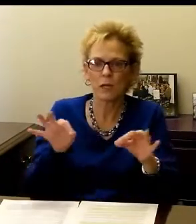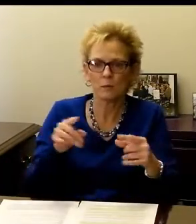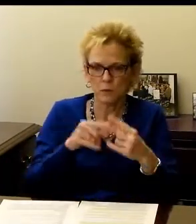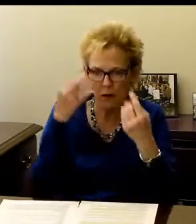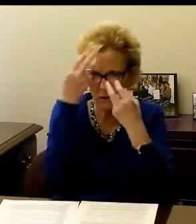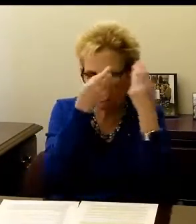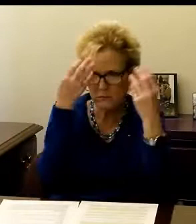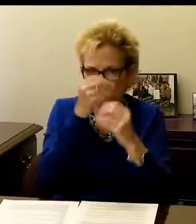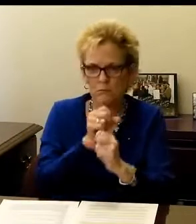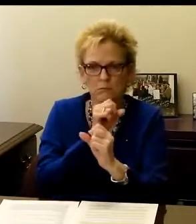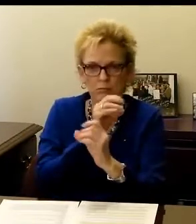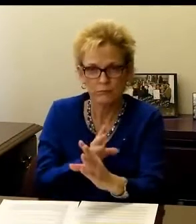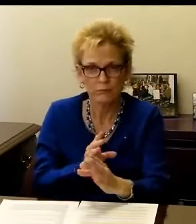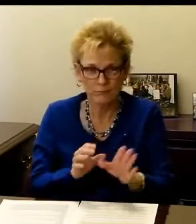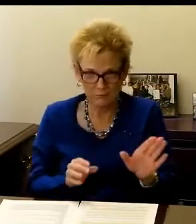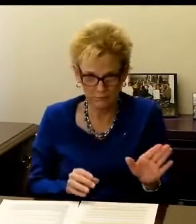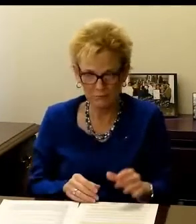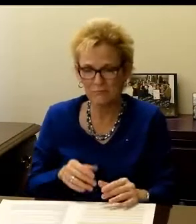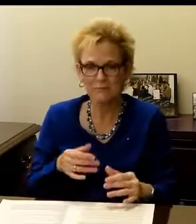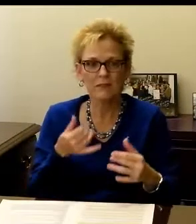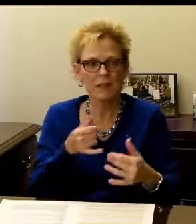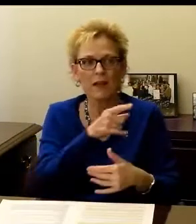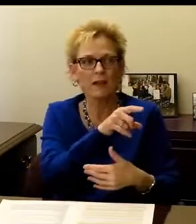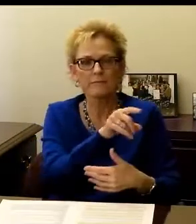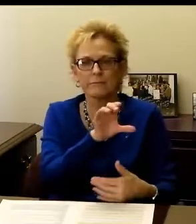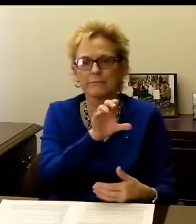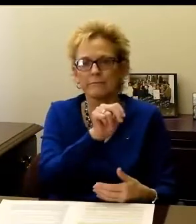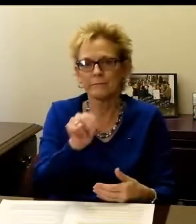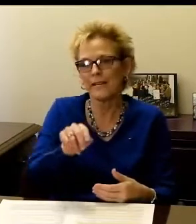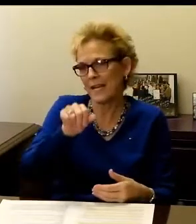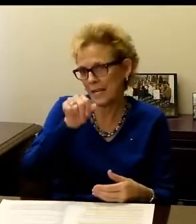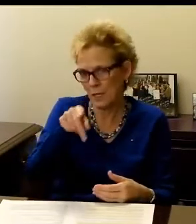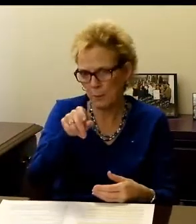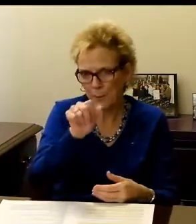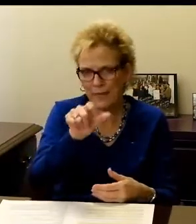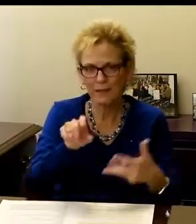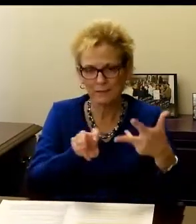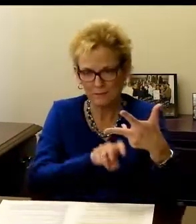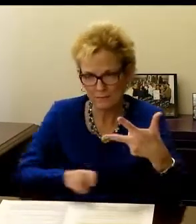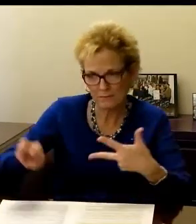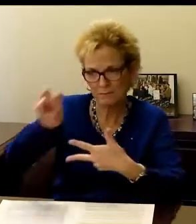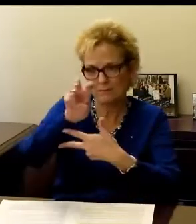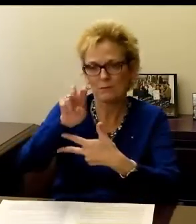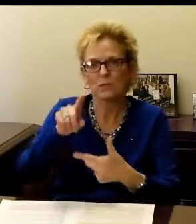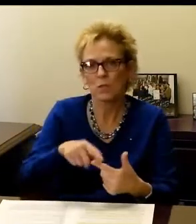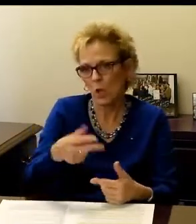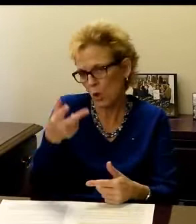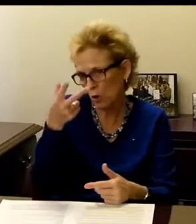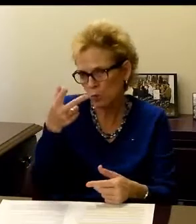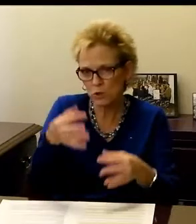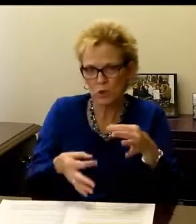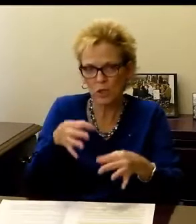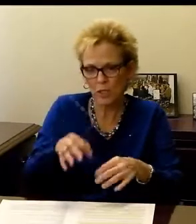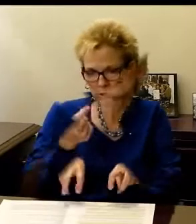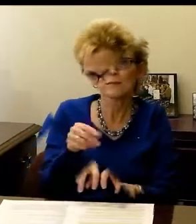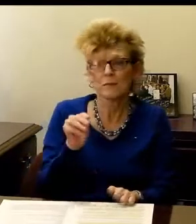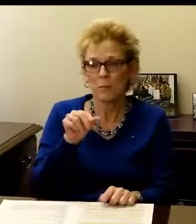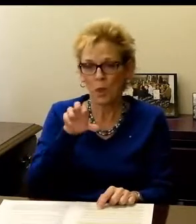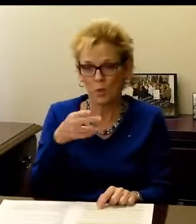saying that it would be an interference with their First Amendment rights and freedom of speech. CNN.com appealed and it's being reviewed by